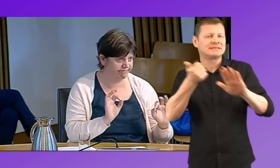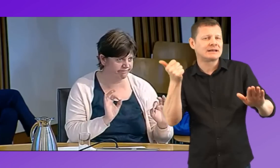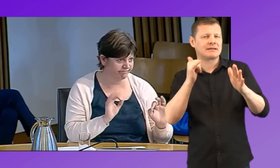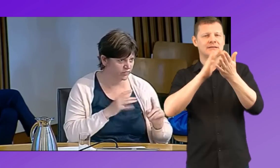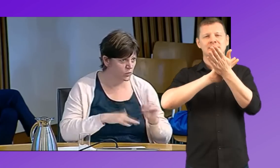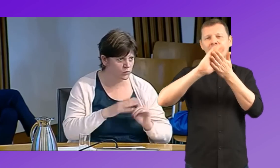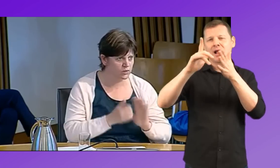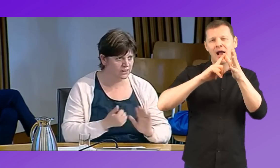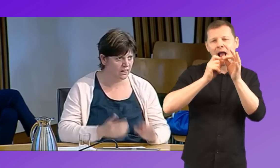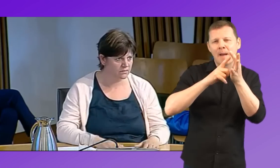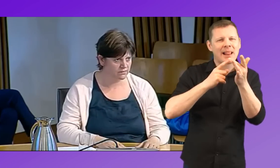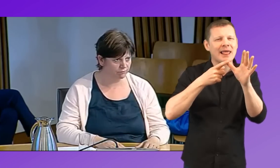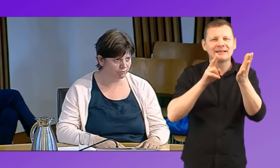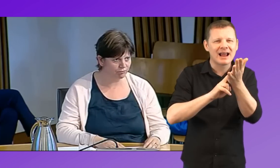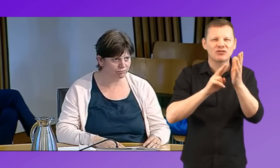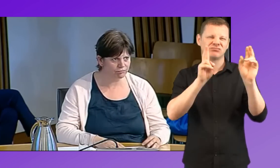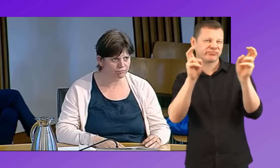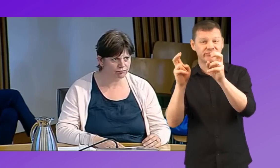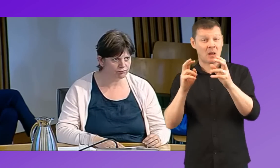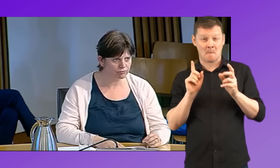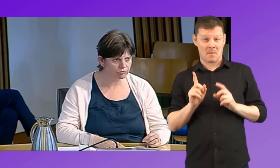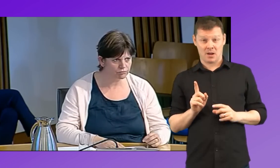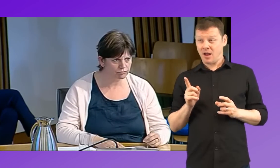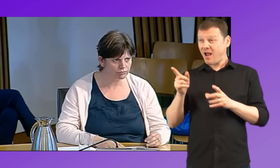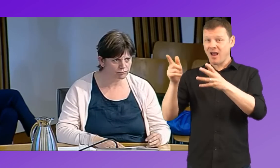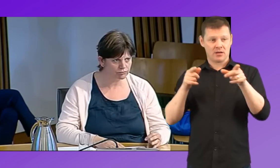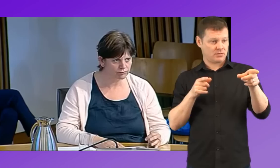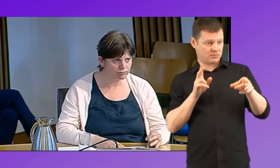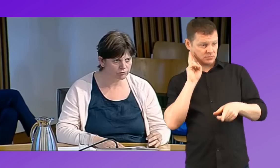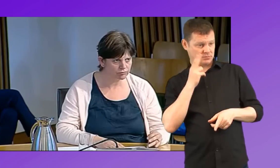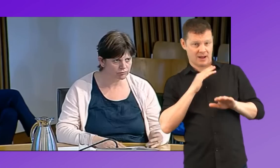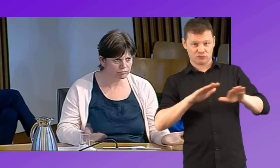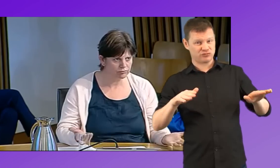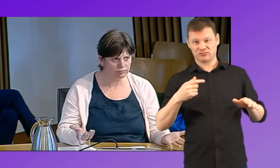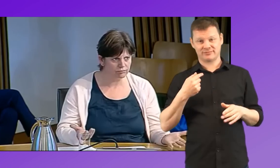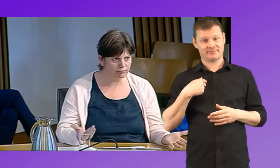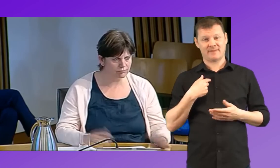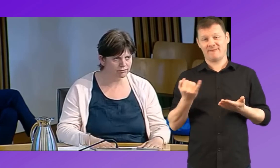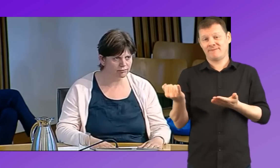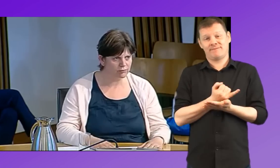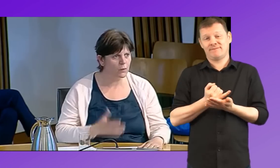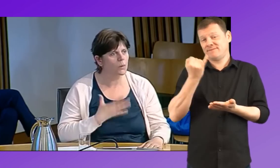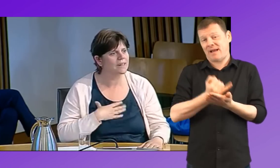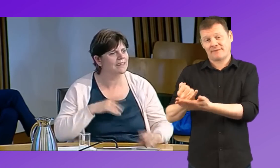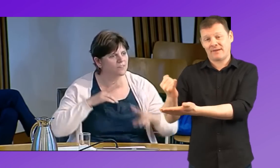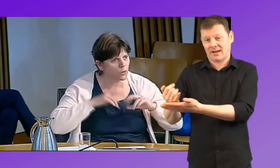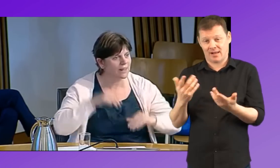skills and habilitation skills, but we're falling woefully short on all of those measurements when it comes to deaf children.